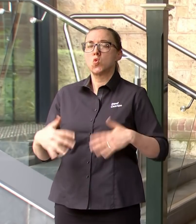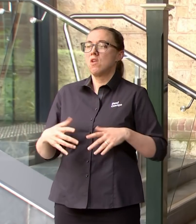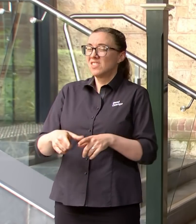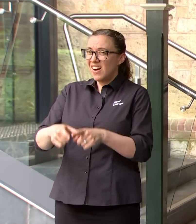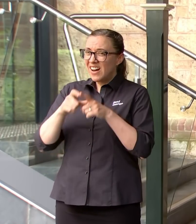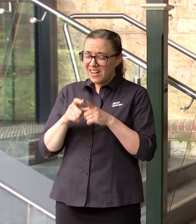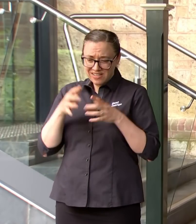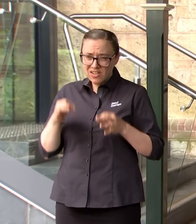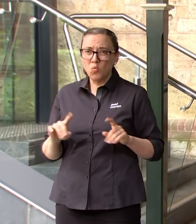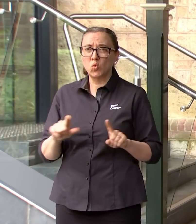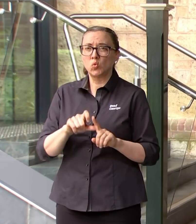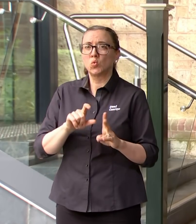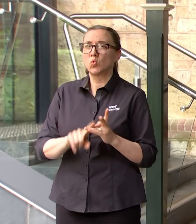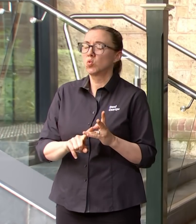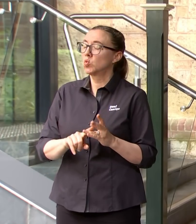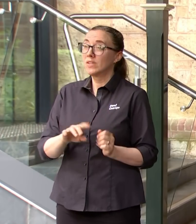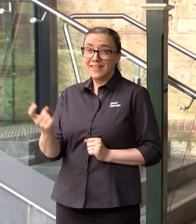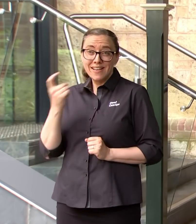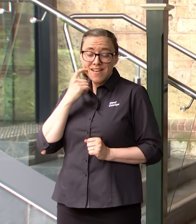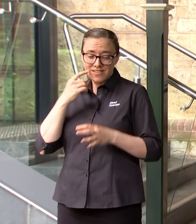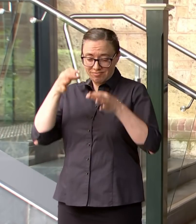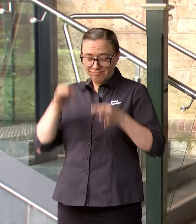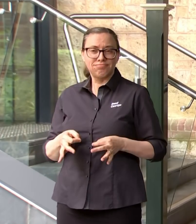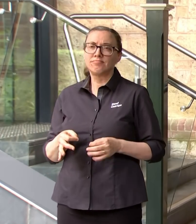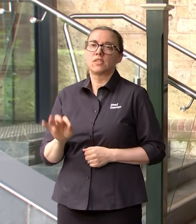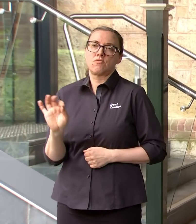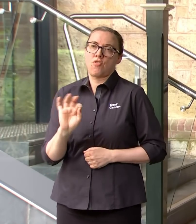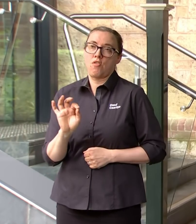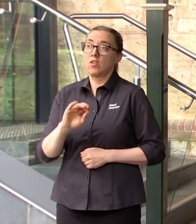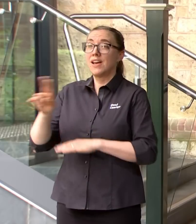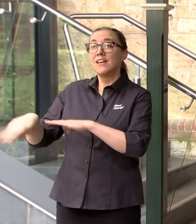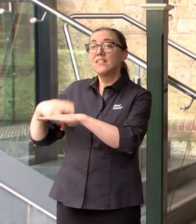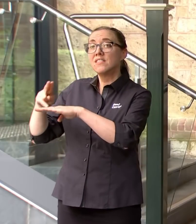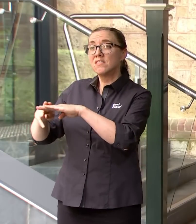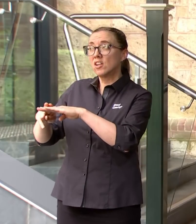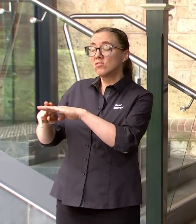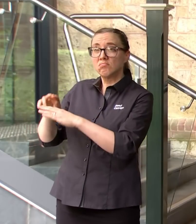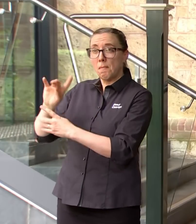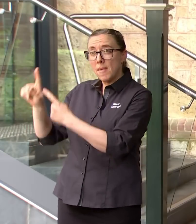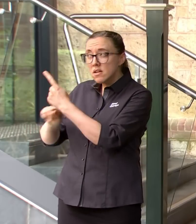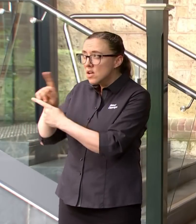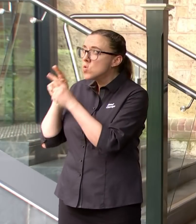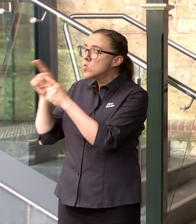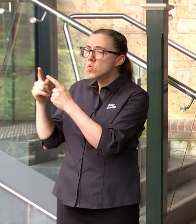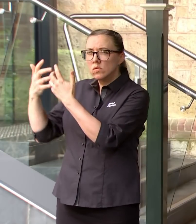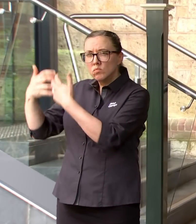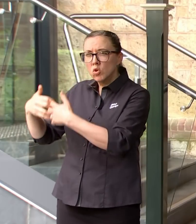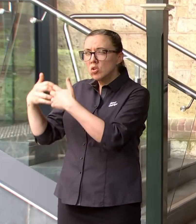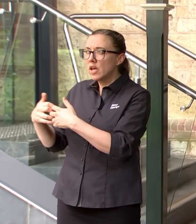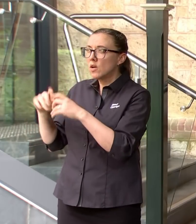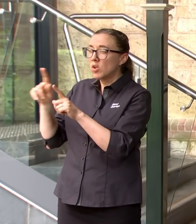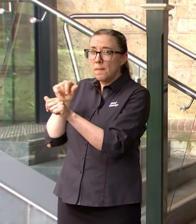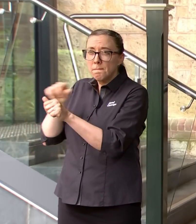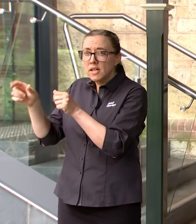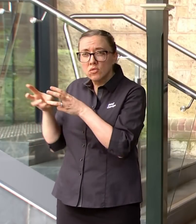with what we face at the moment and this is one of the reasons why the AHPPC, the Australian Health Protection Principle Committee for the country